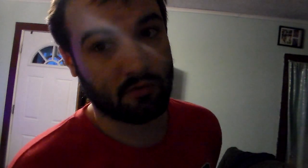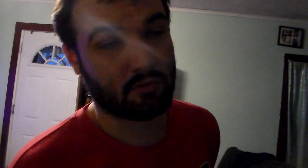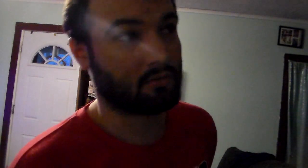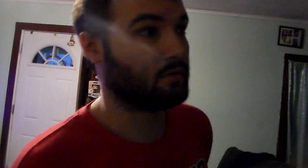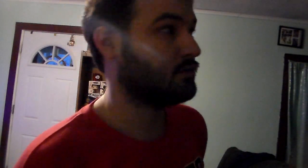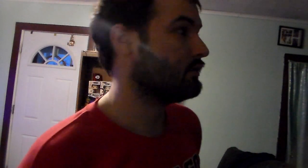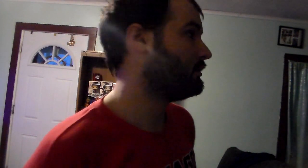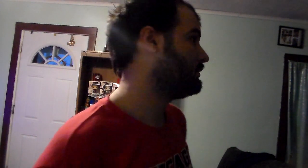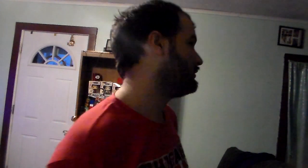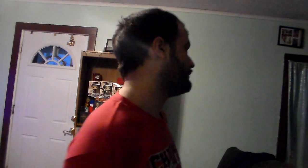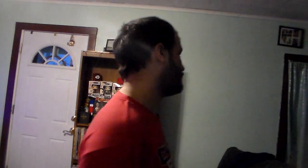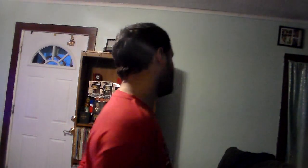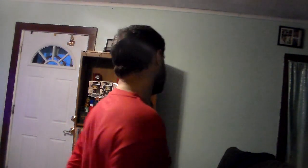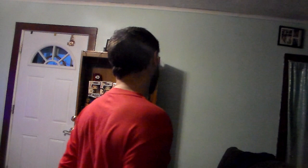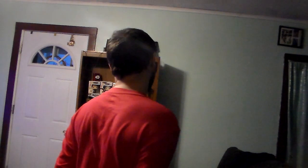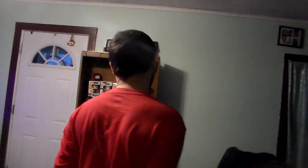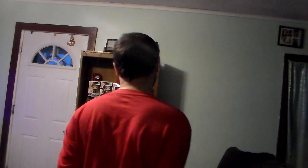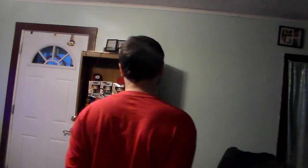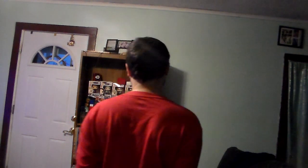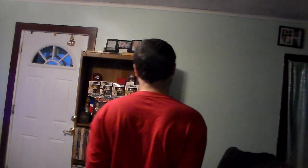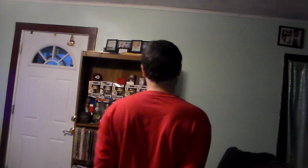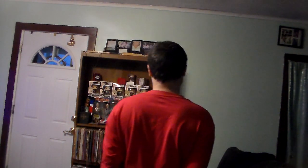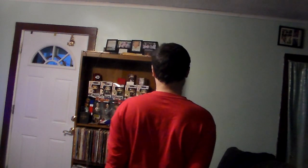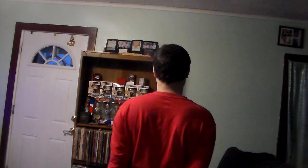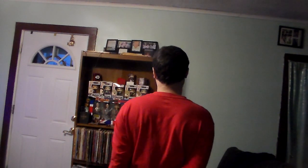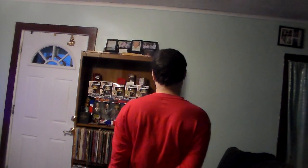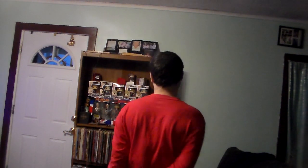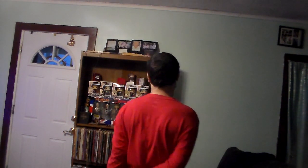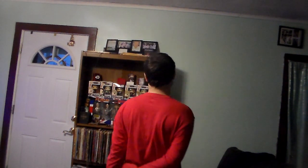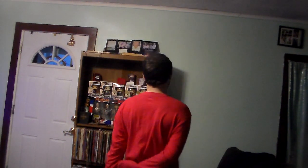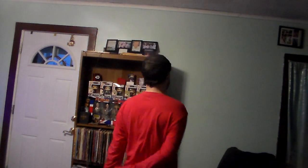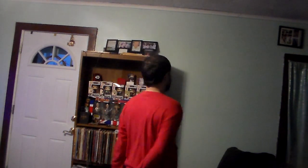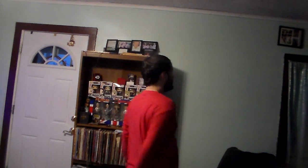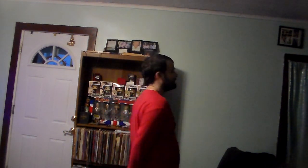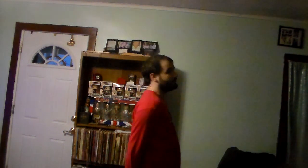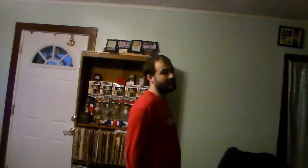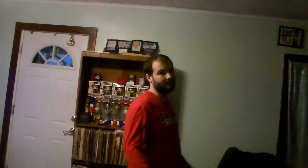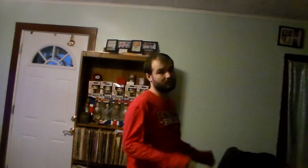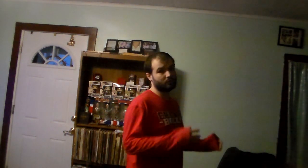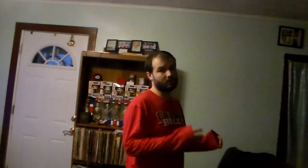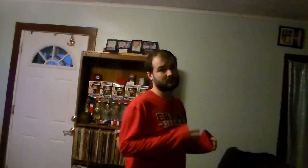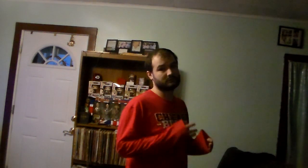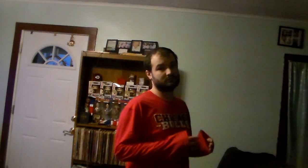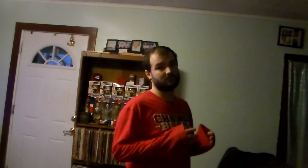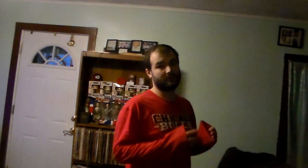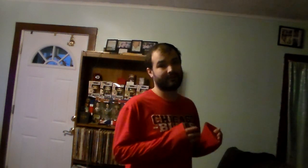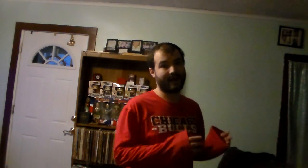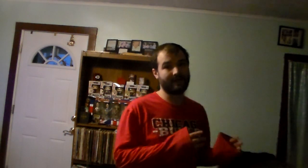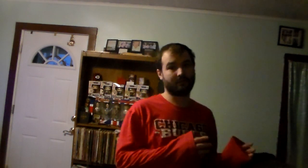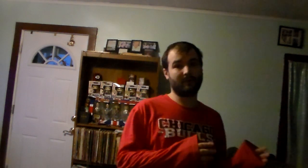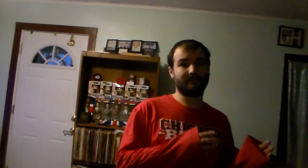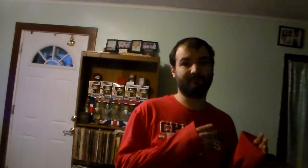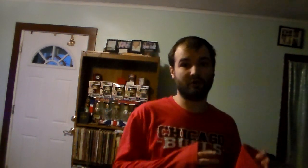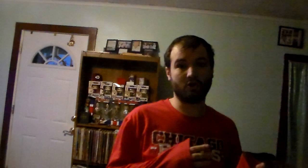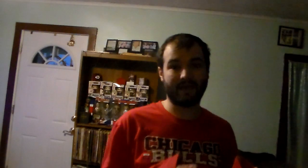so I mean sell the team to who that those that is what Phil